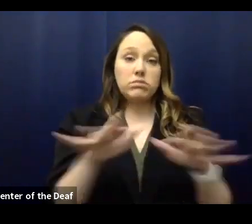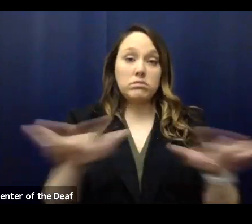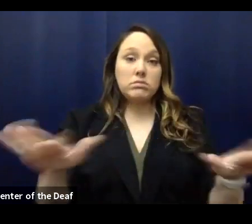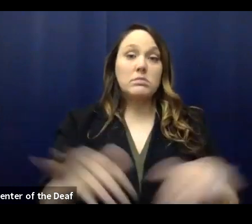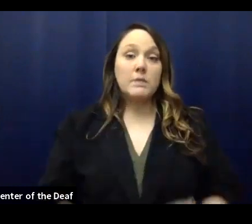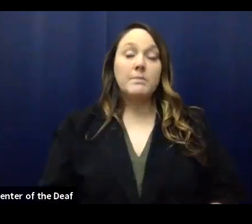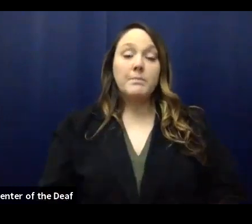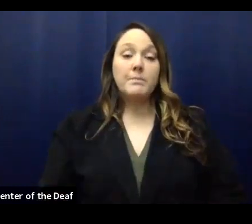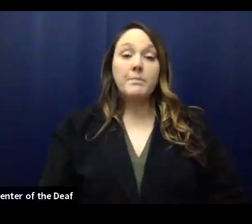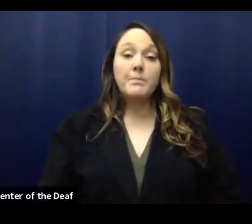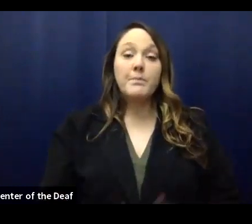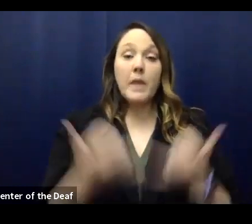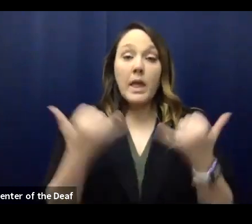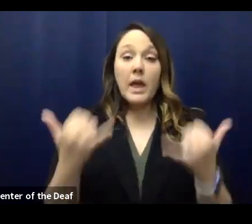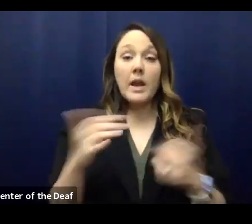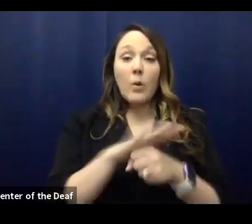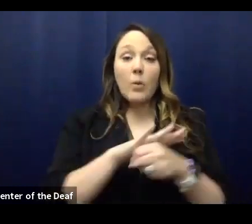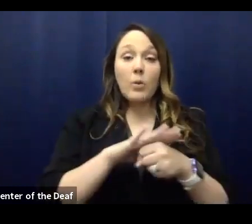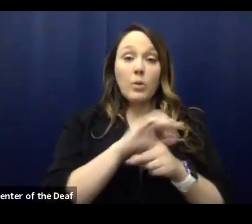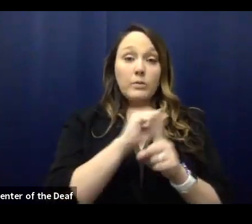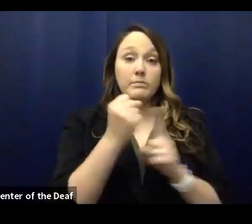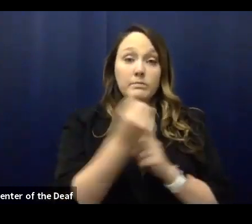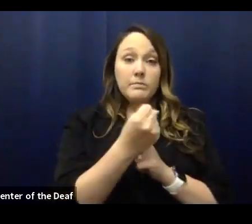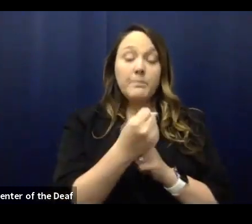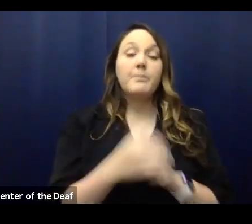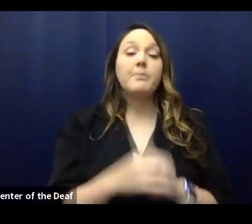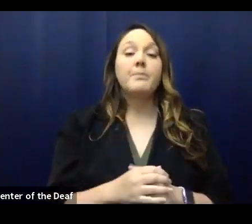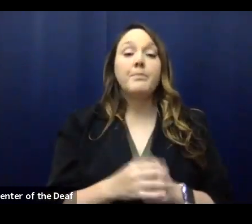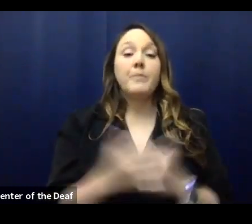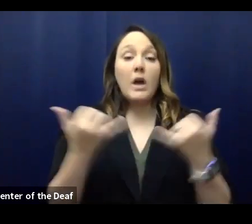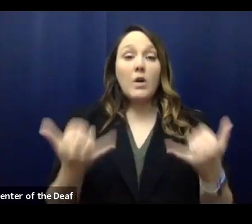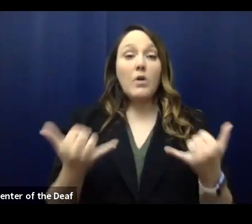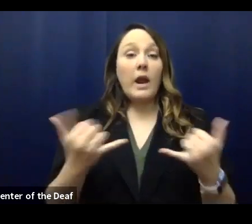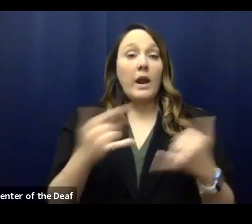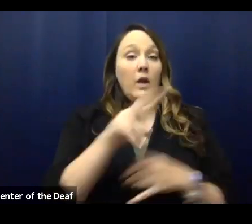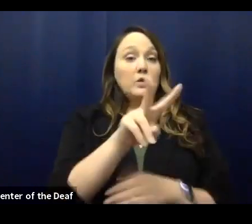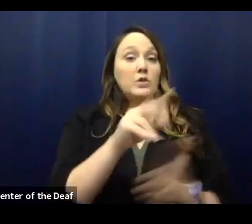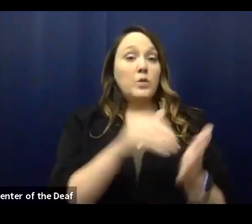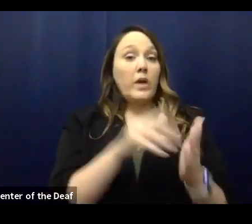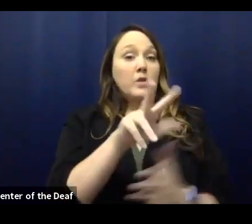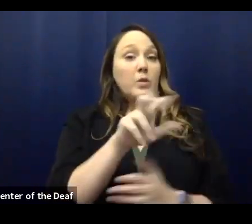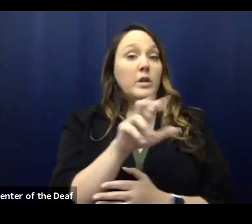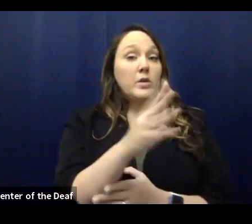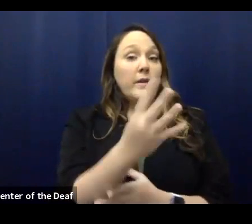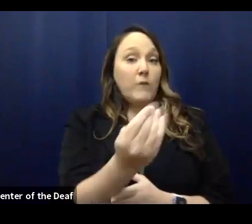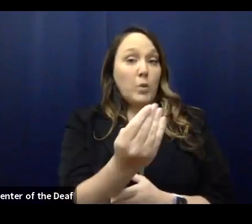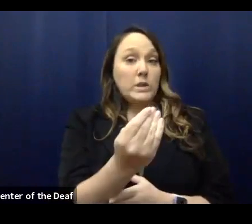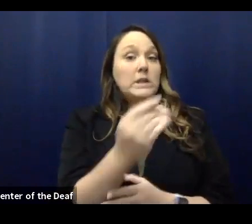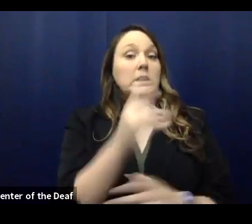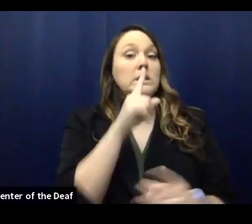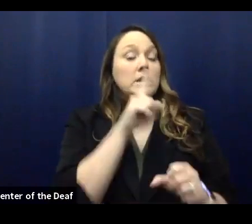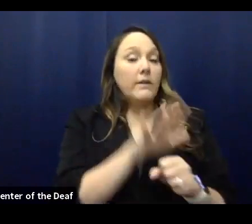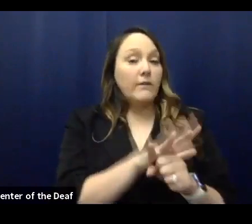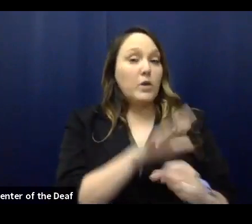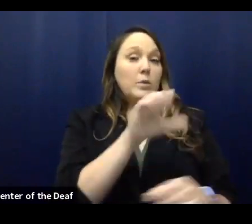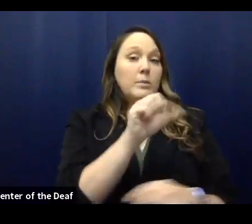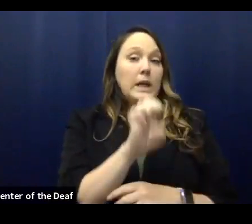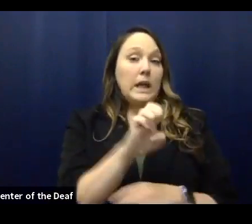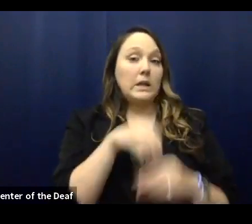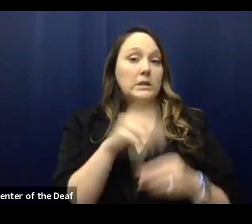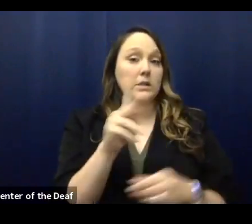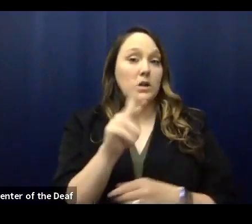Now we'll move on to the local situation. We have 2,314 confirmed cases in Knox County.